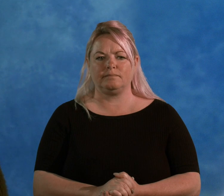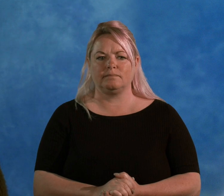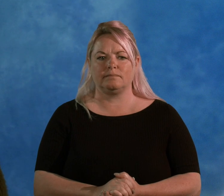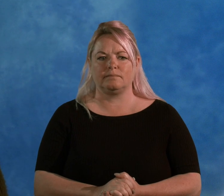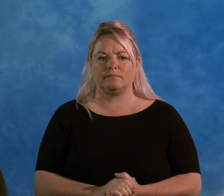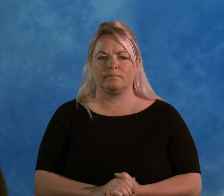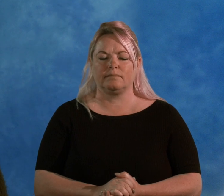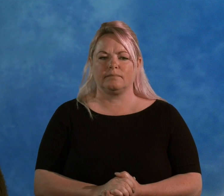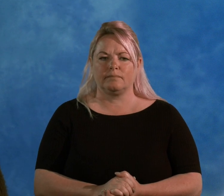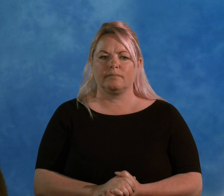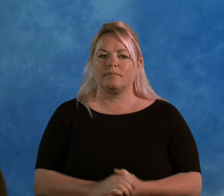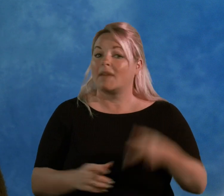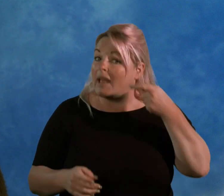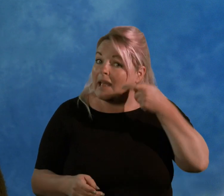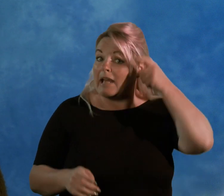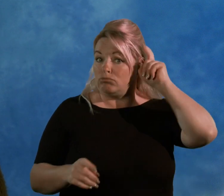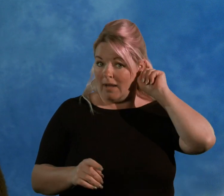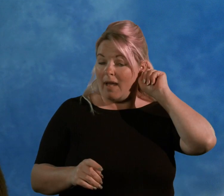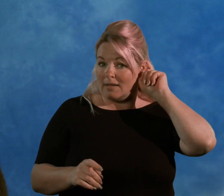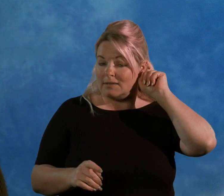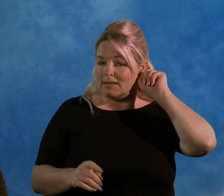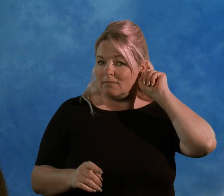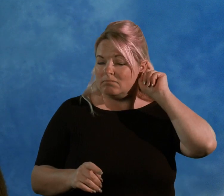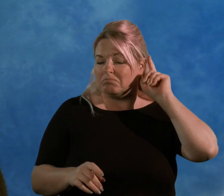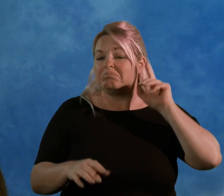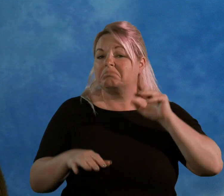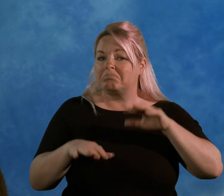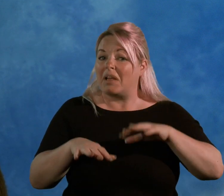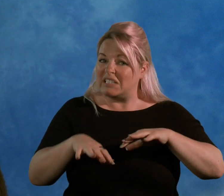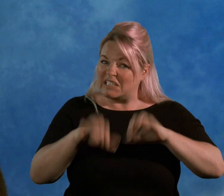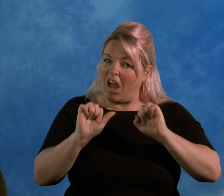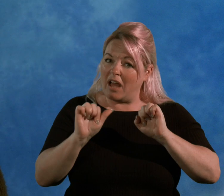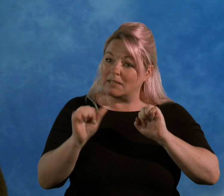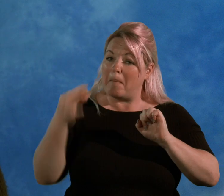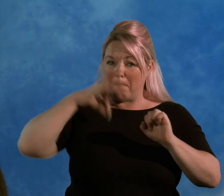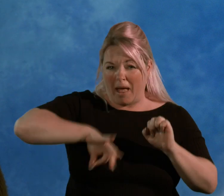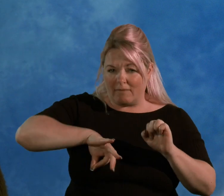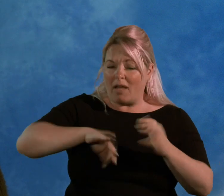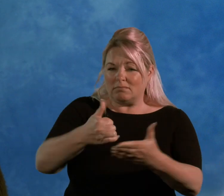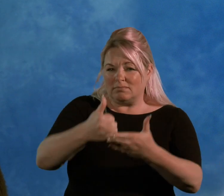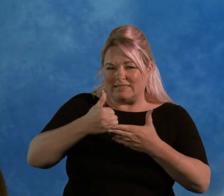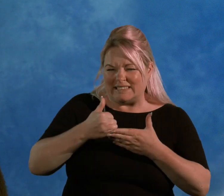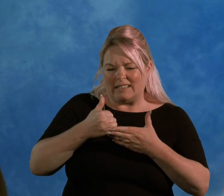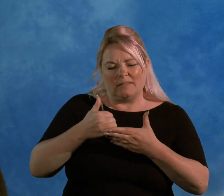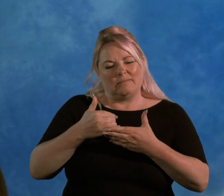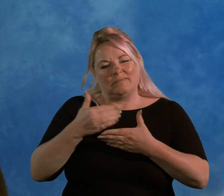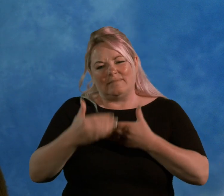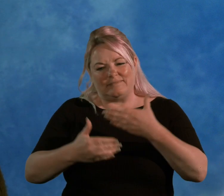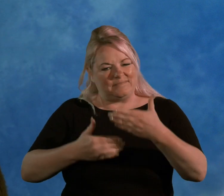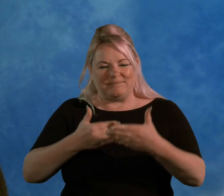And even when I had hearing aids, initially they helped, but they got to the point that I'd